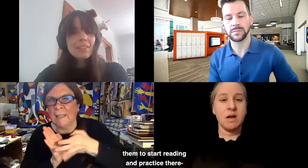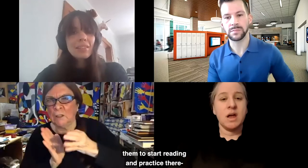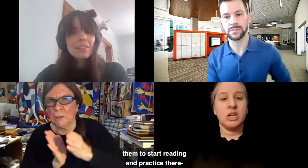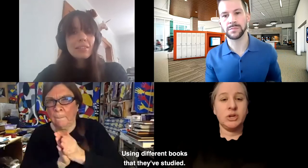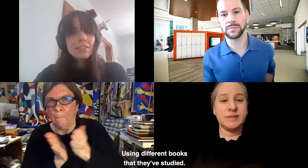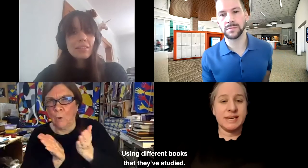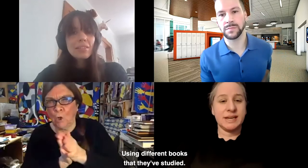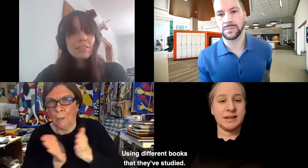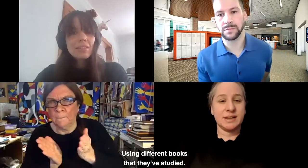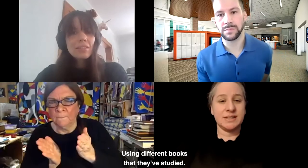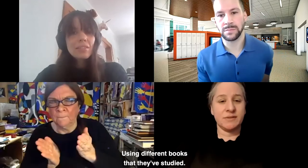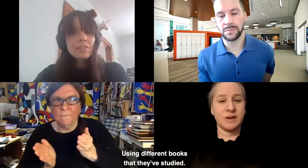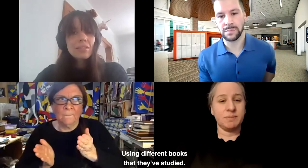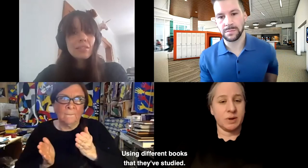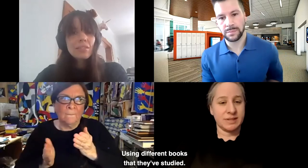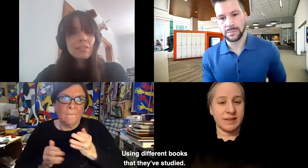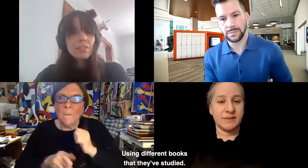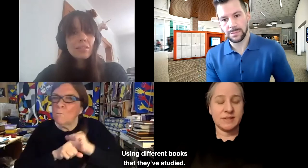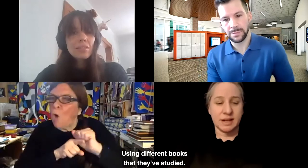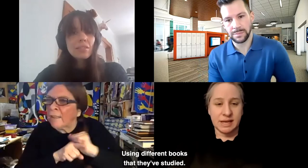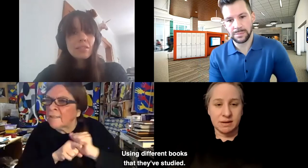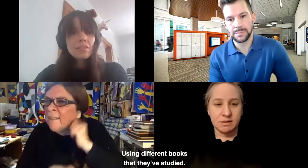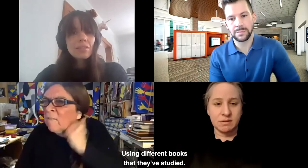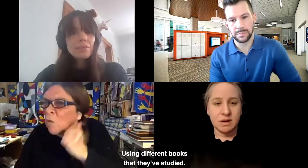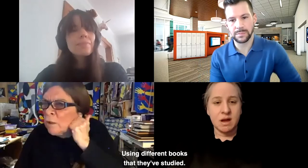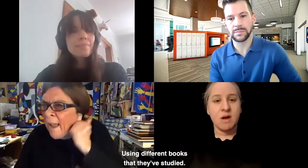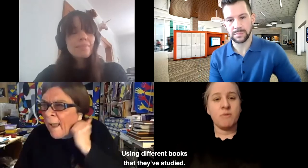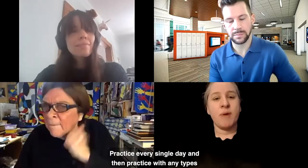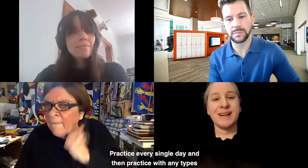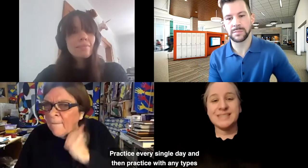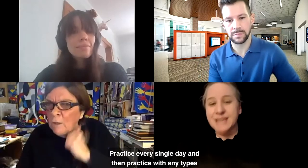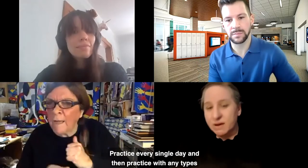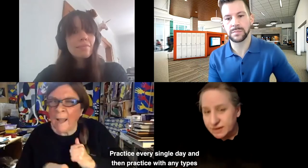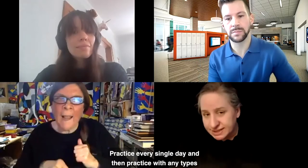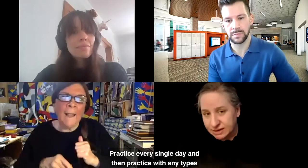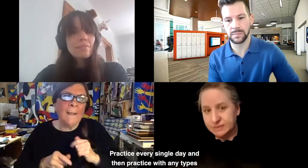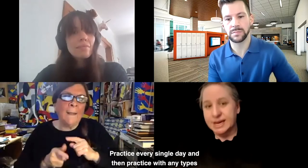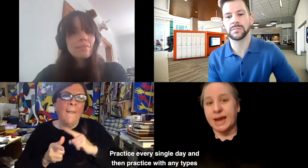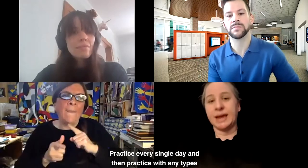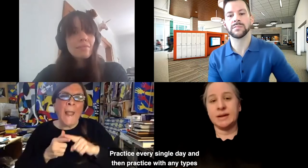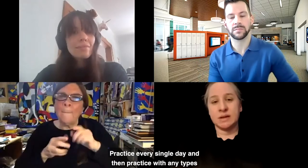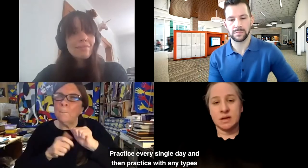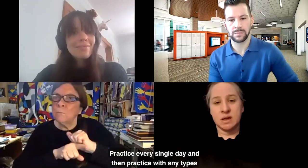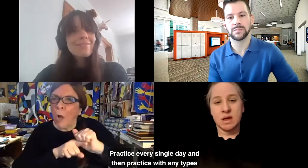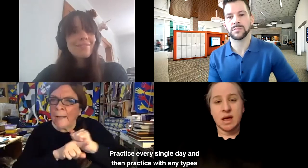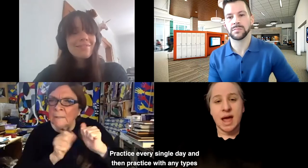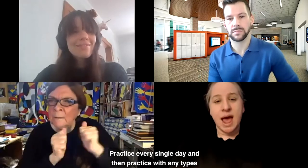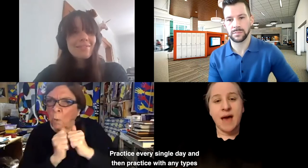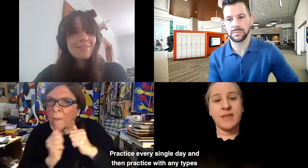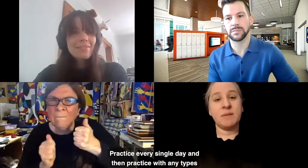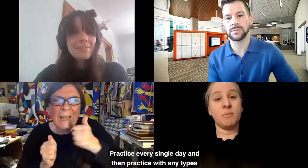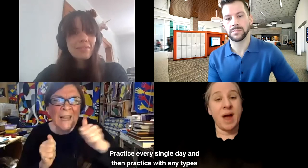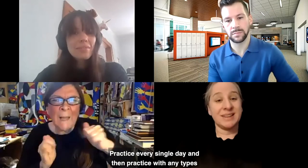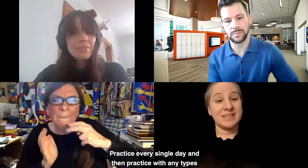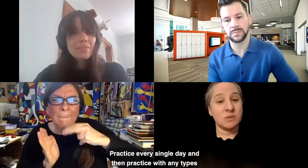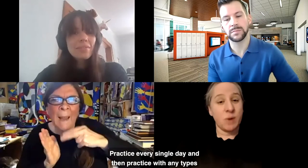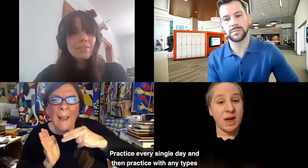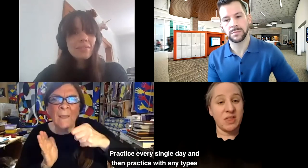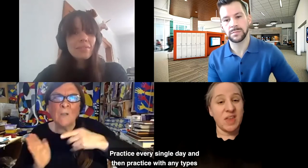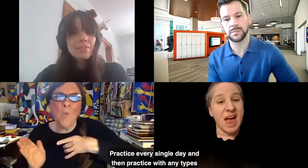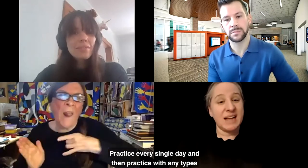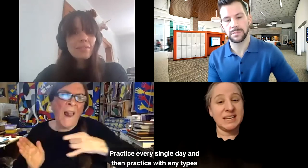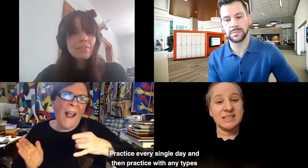using different books that they've studied. Practice every single day. And then practice